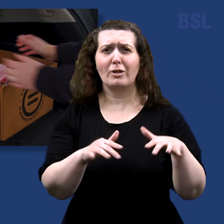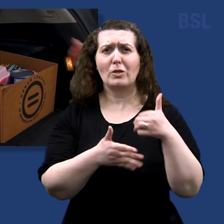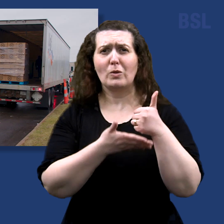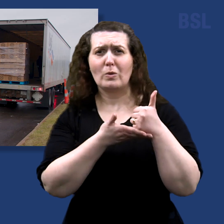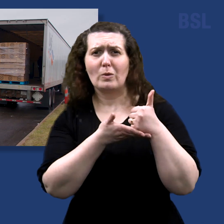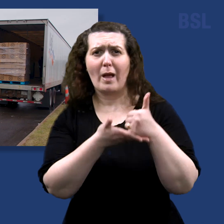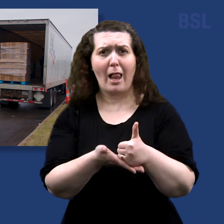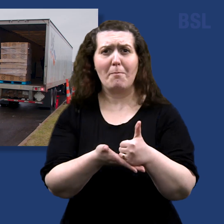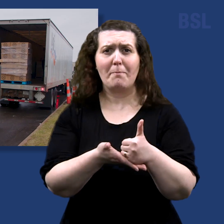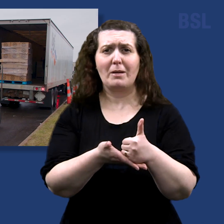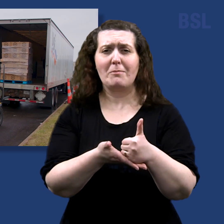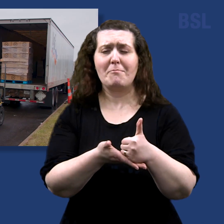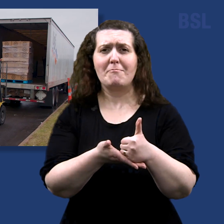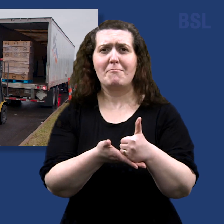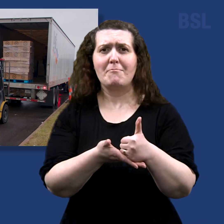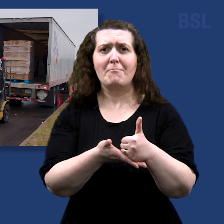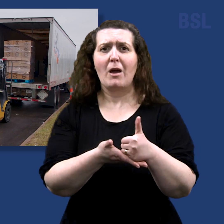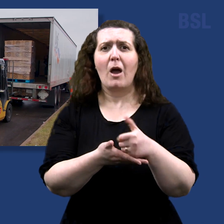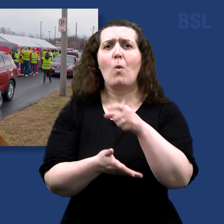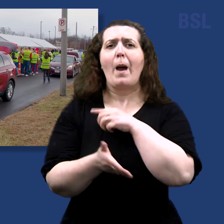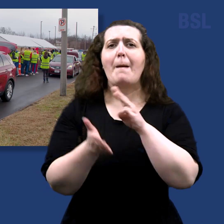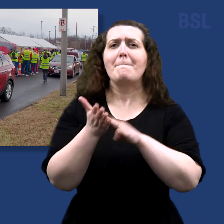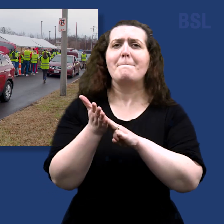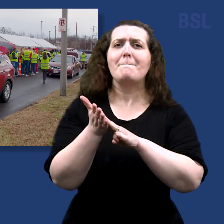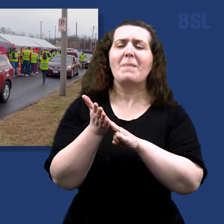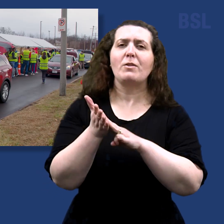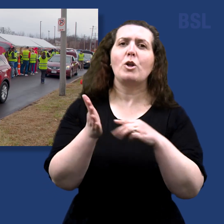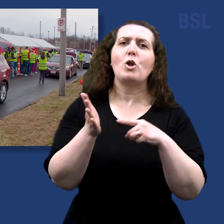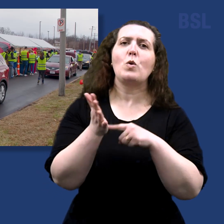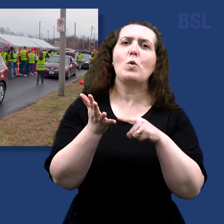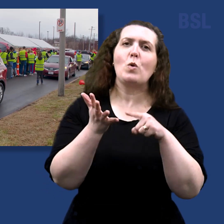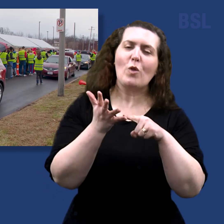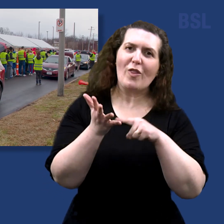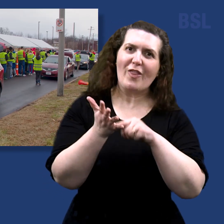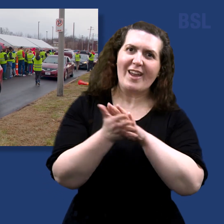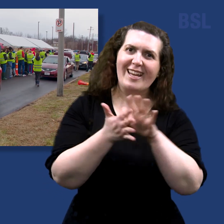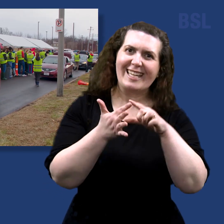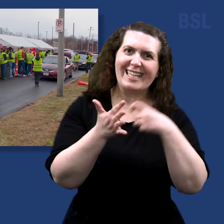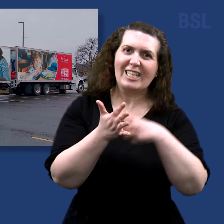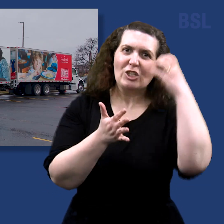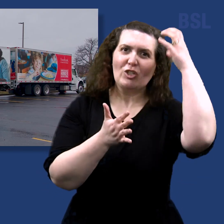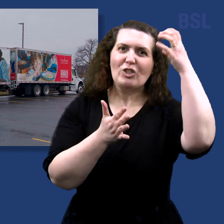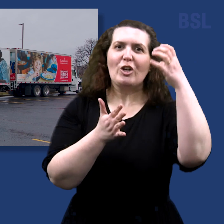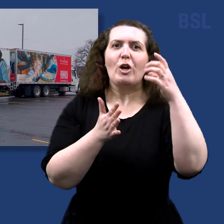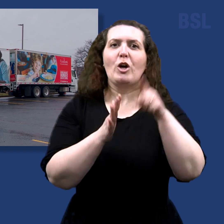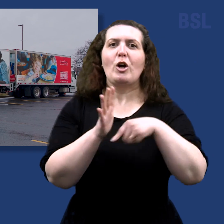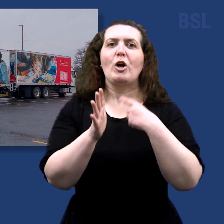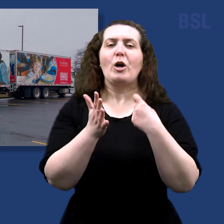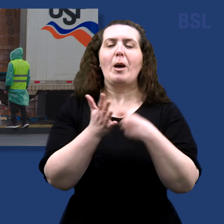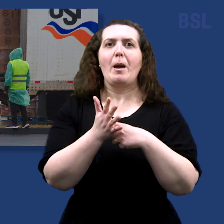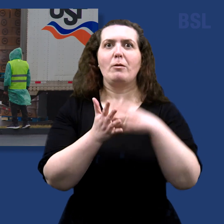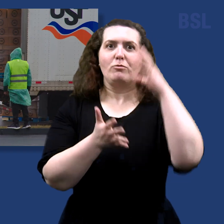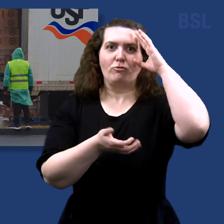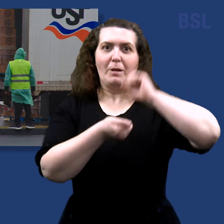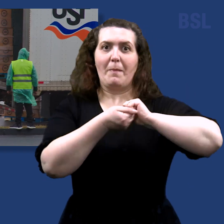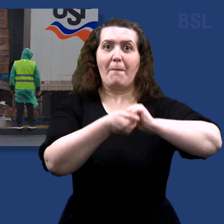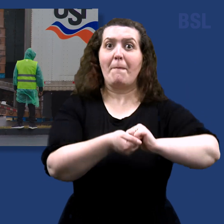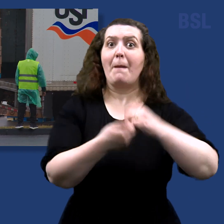Louis for the Martin Luther King Jr. Memorial Tribute Food Drive where the church donated 40,000 pounds of food.